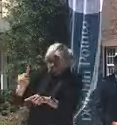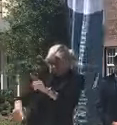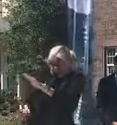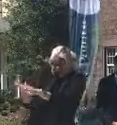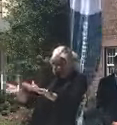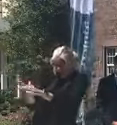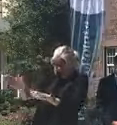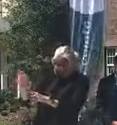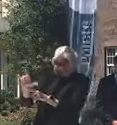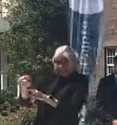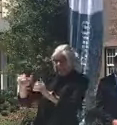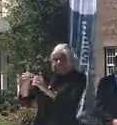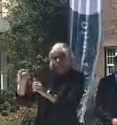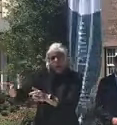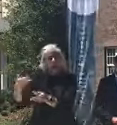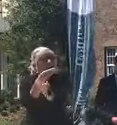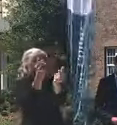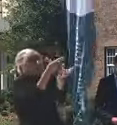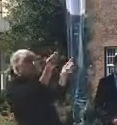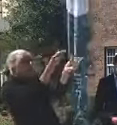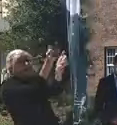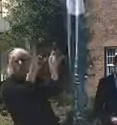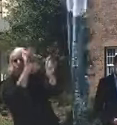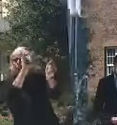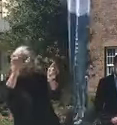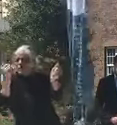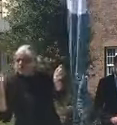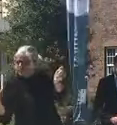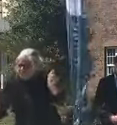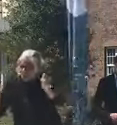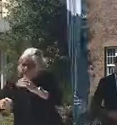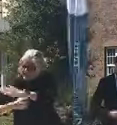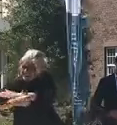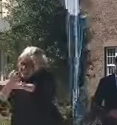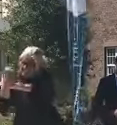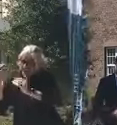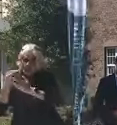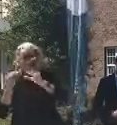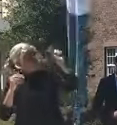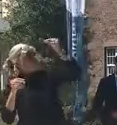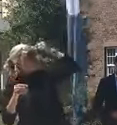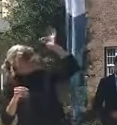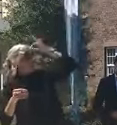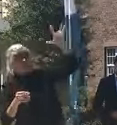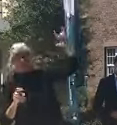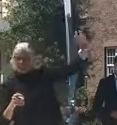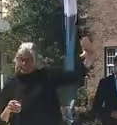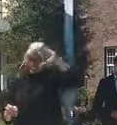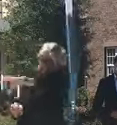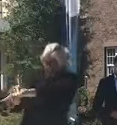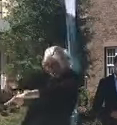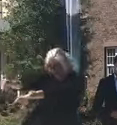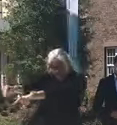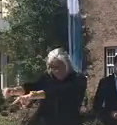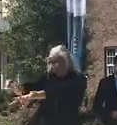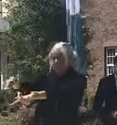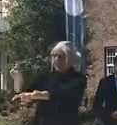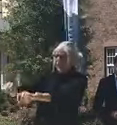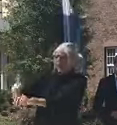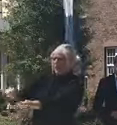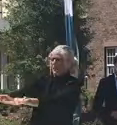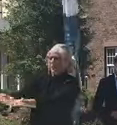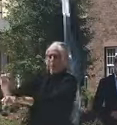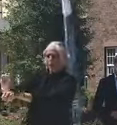the bills? So I want to get PPP money to them. So we're working on ways that we can do that. There have definitely been some, I would say,